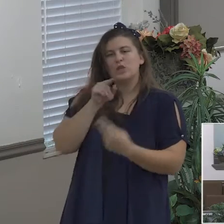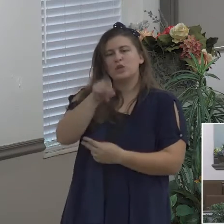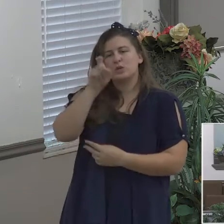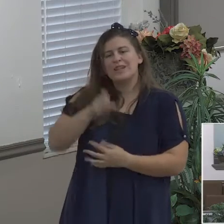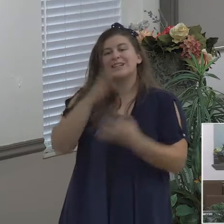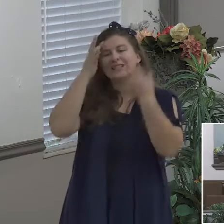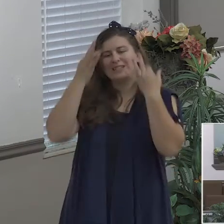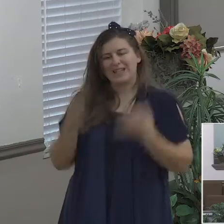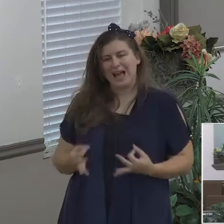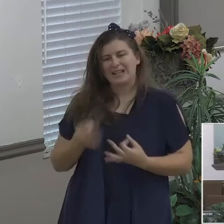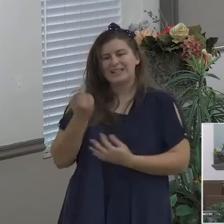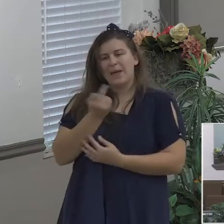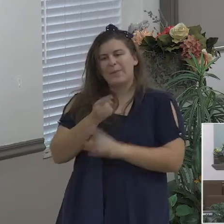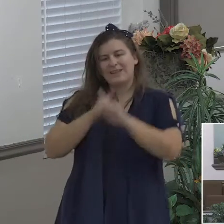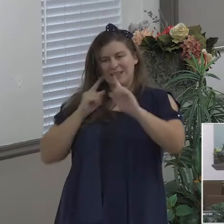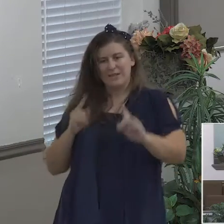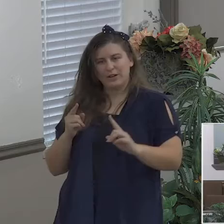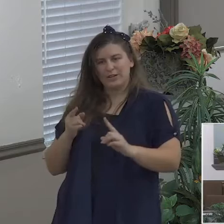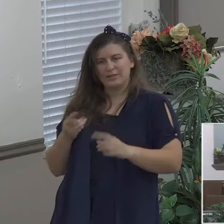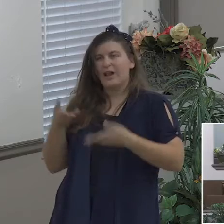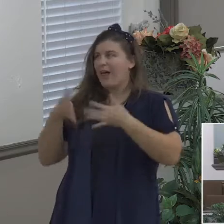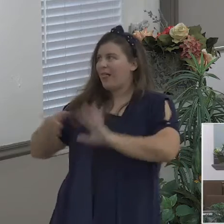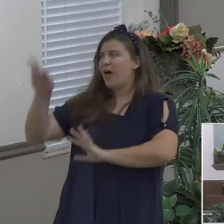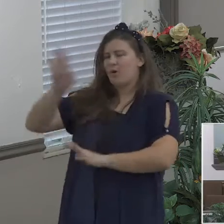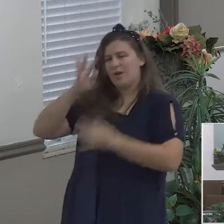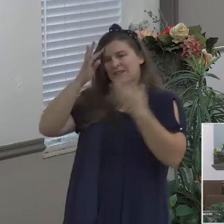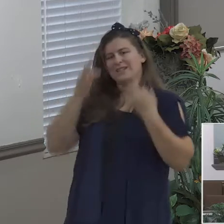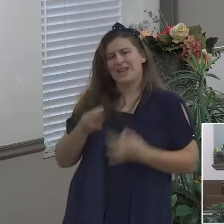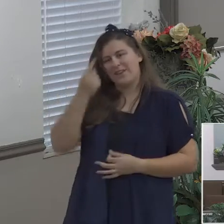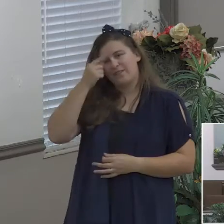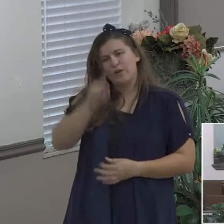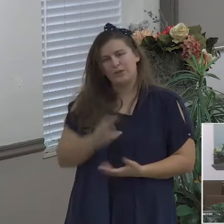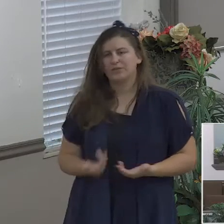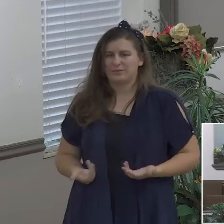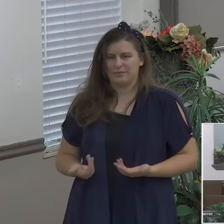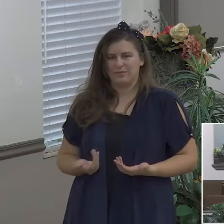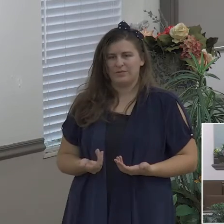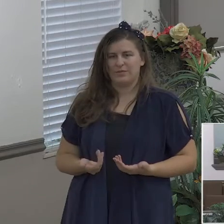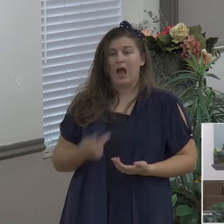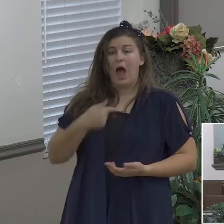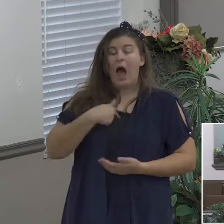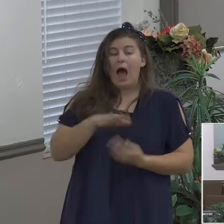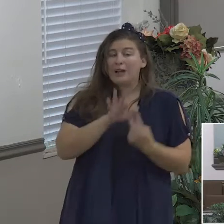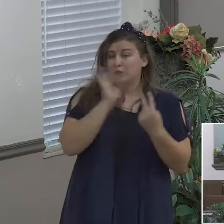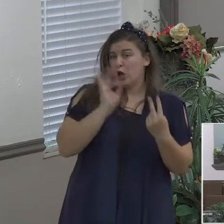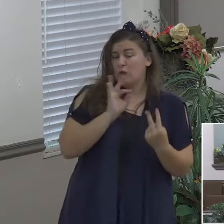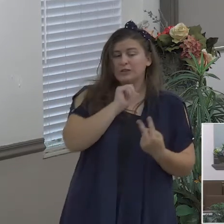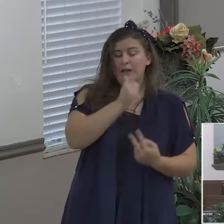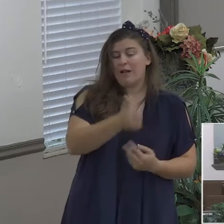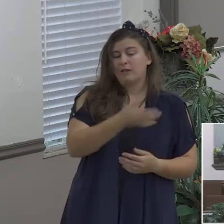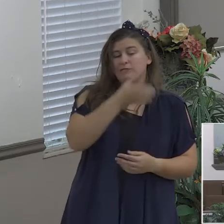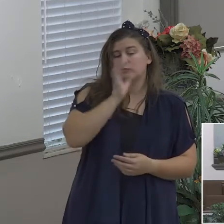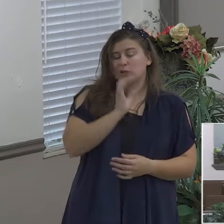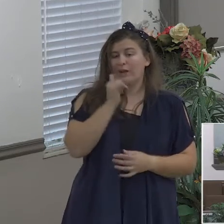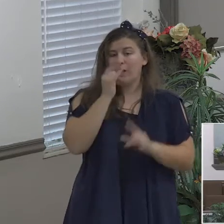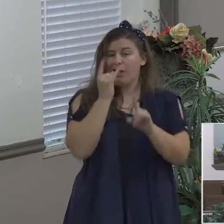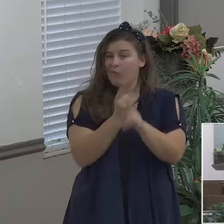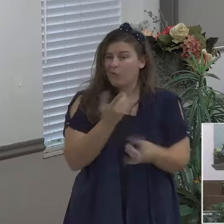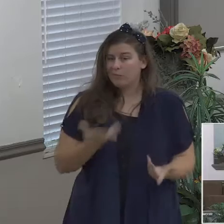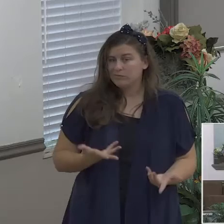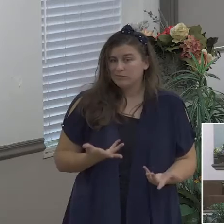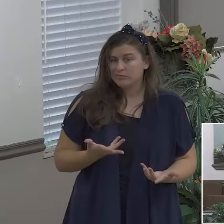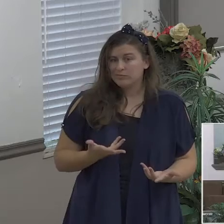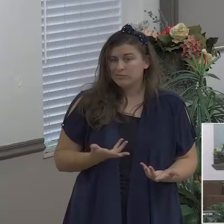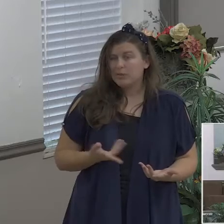I I chose and God saw my heart I meant business and God I